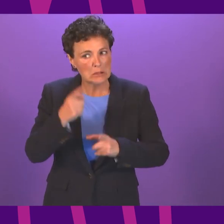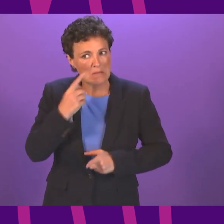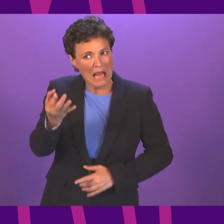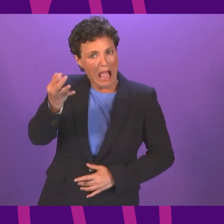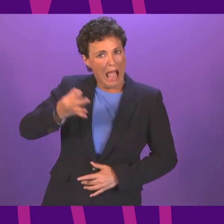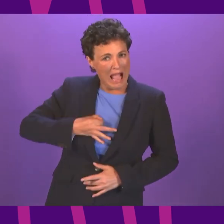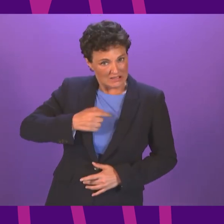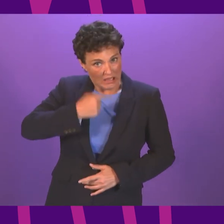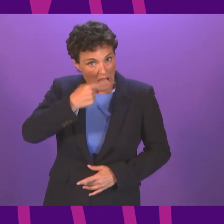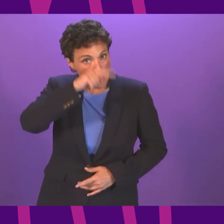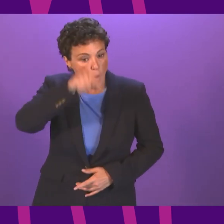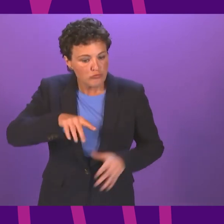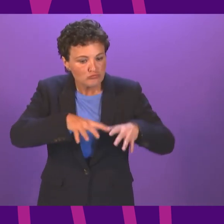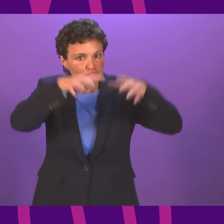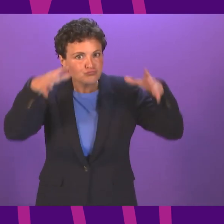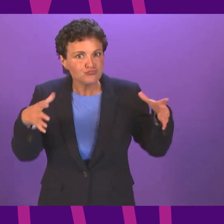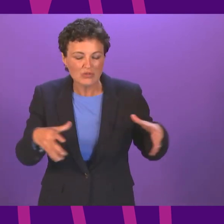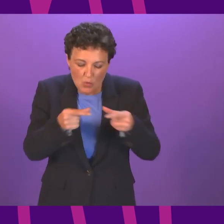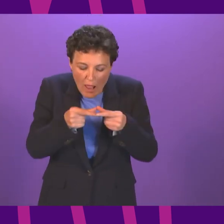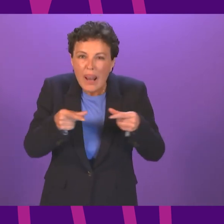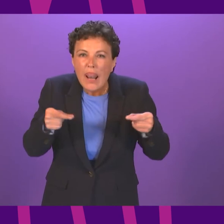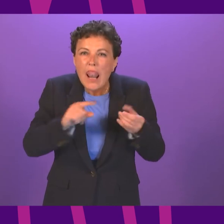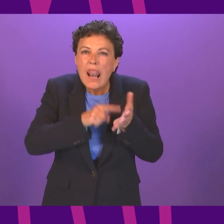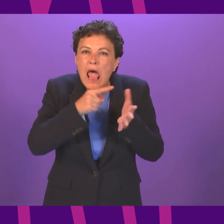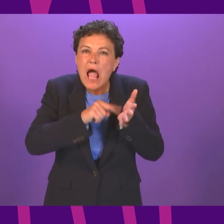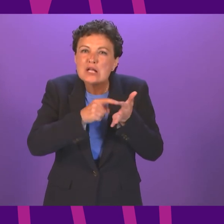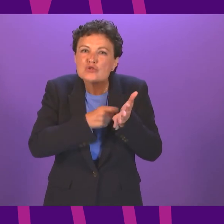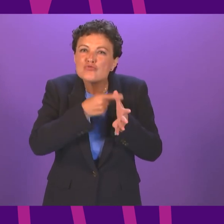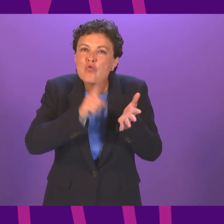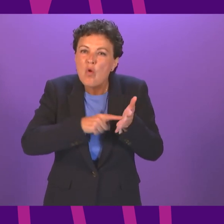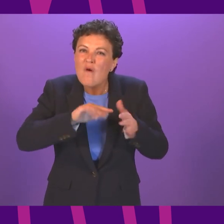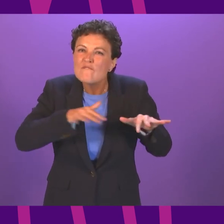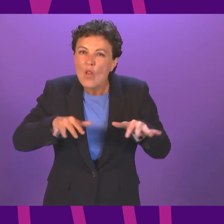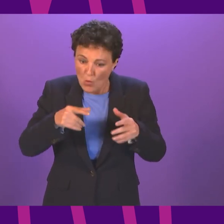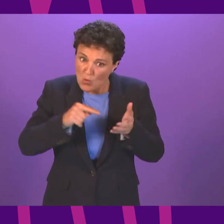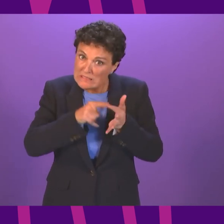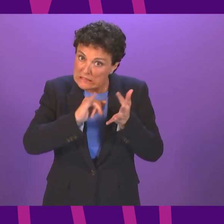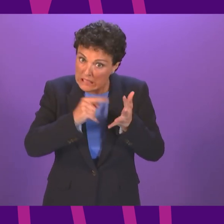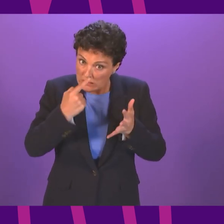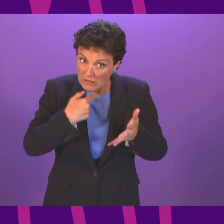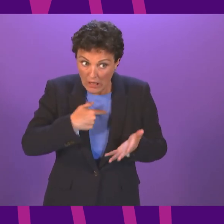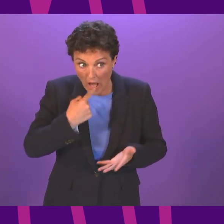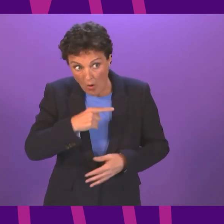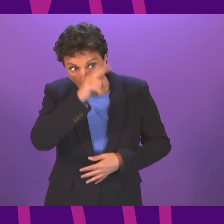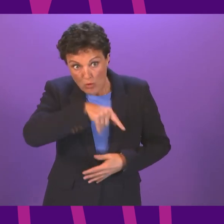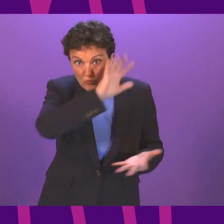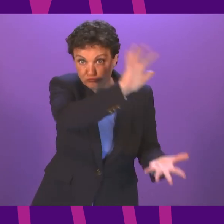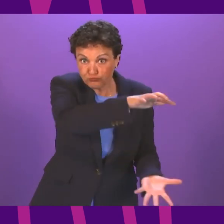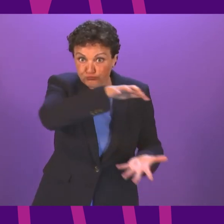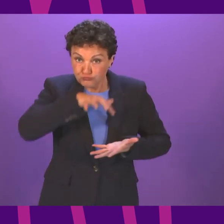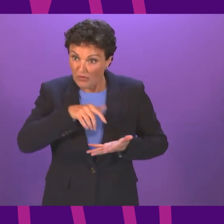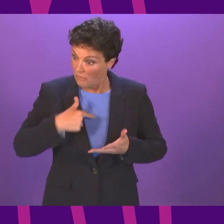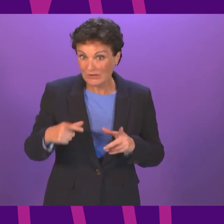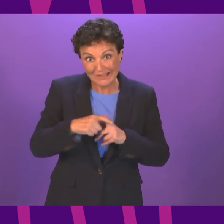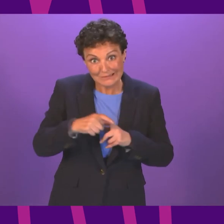lateral flow devices. It helps support their efforts to drive down case numbers in the city. Can the First Minister advise what opportunities there